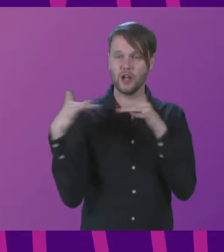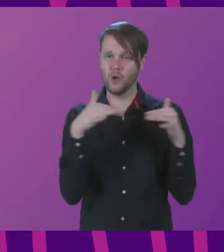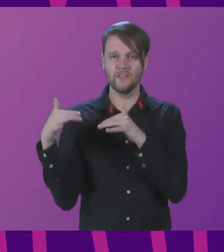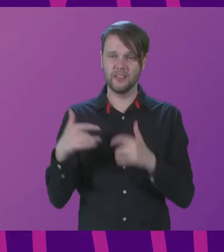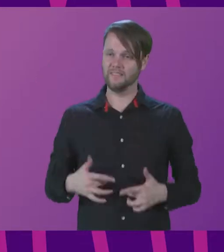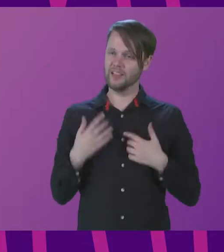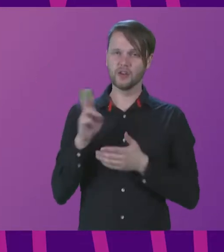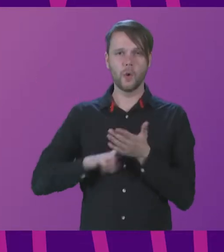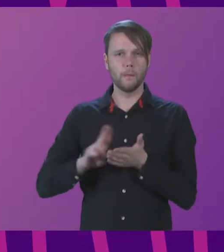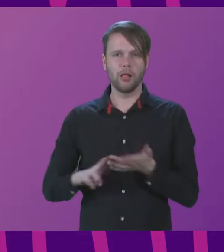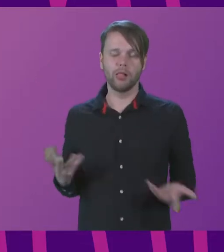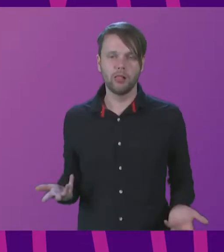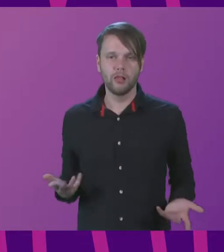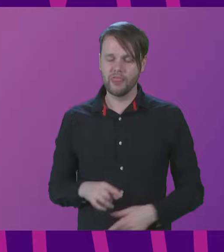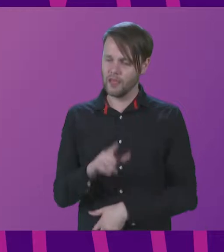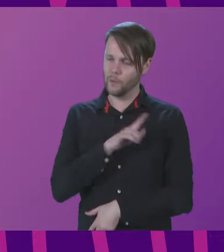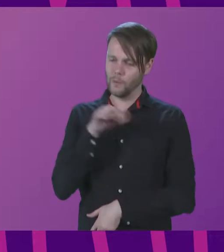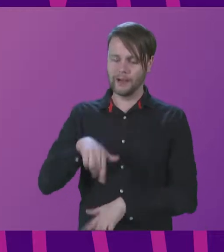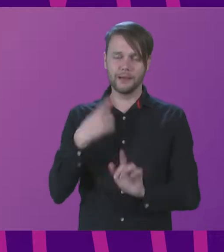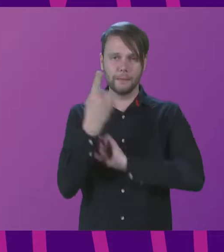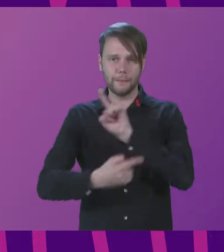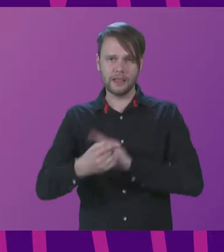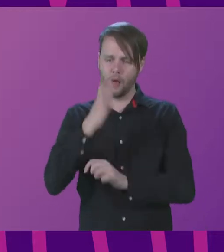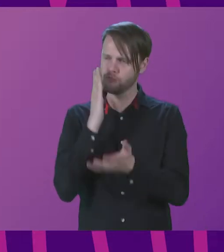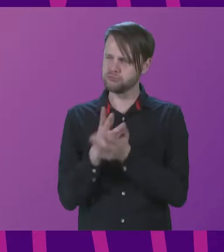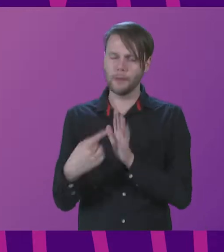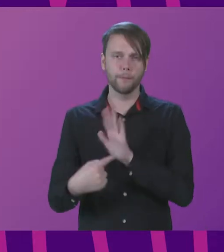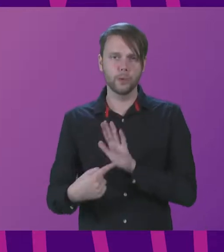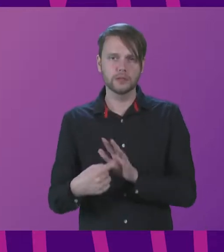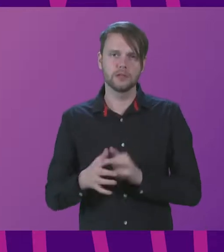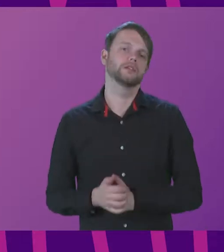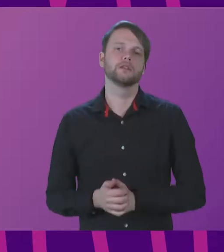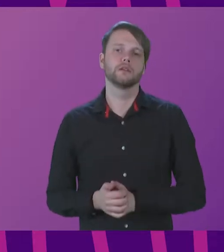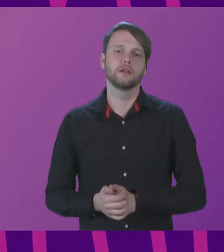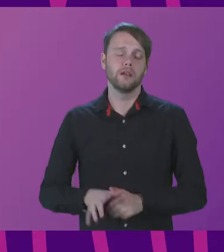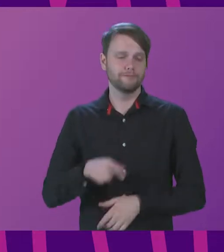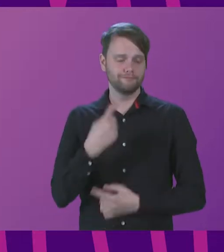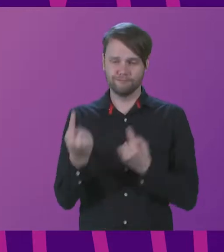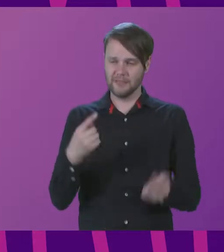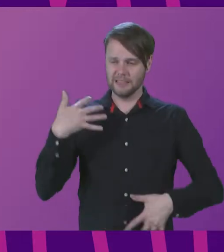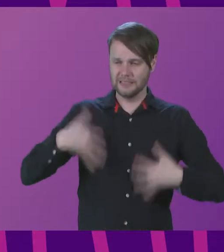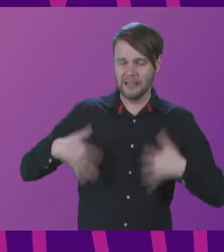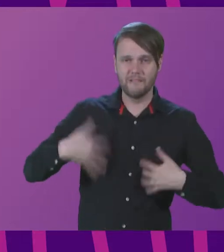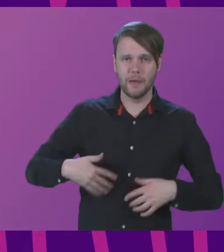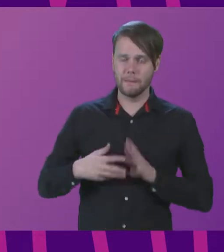That's why this meeting has been so important. No one suffers and millions may ultimately gain